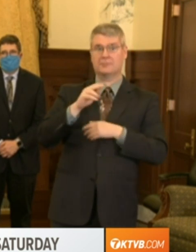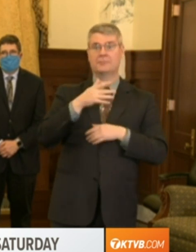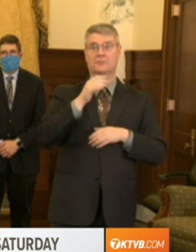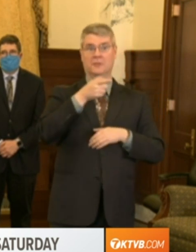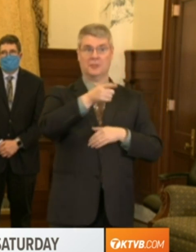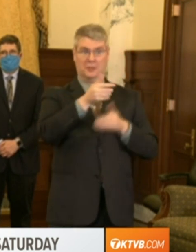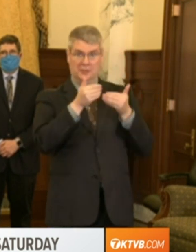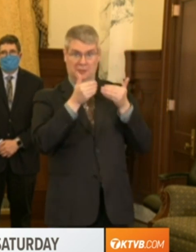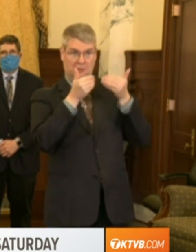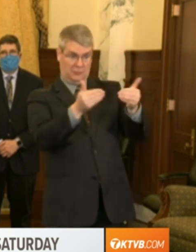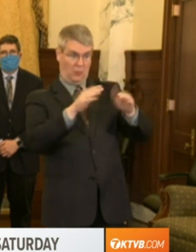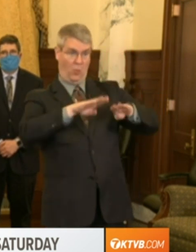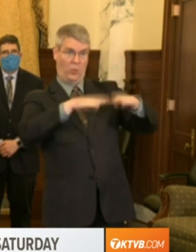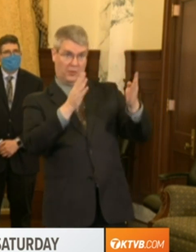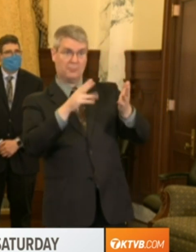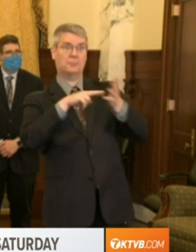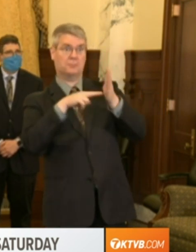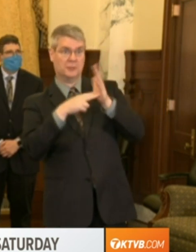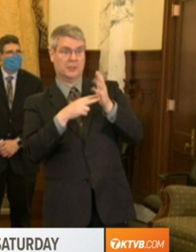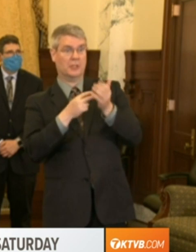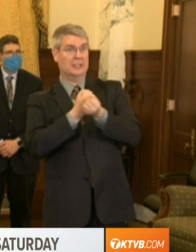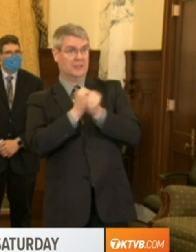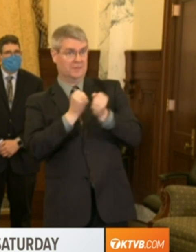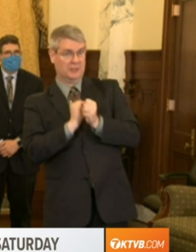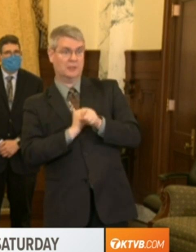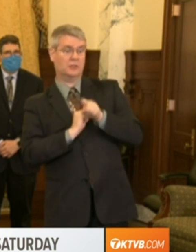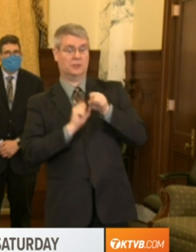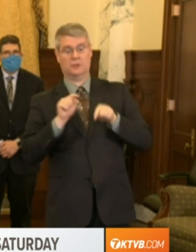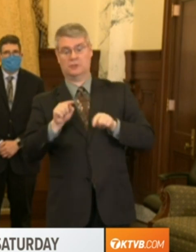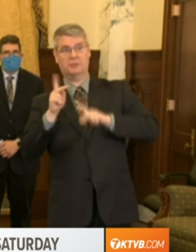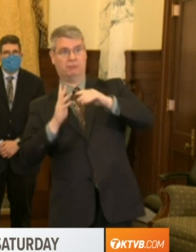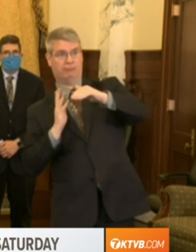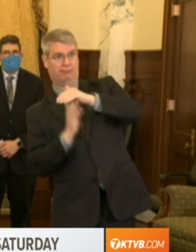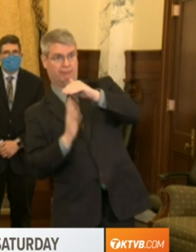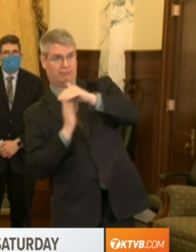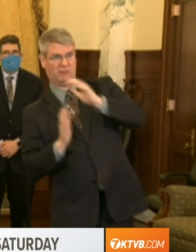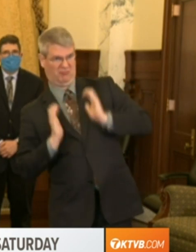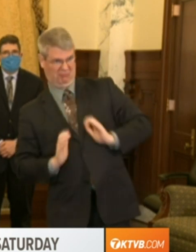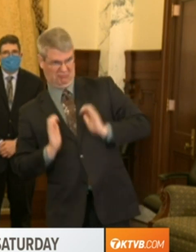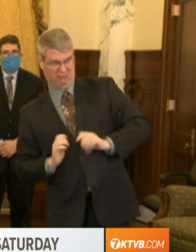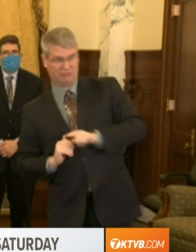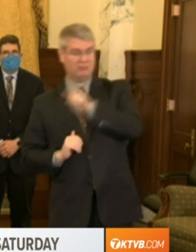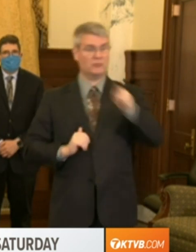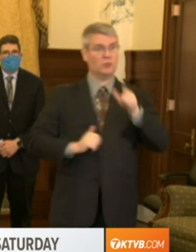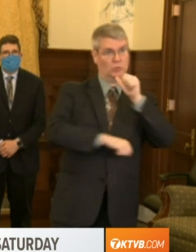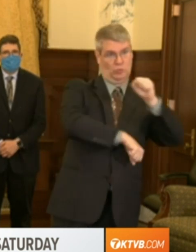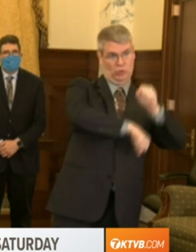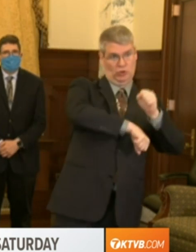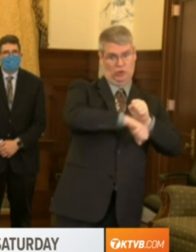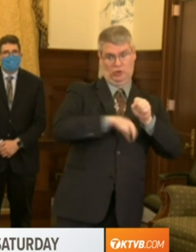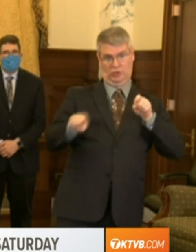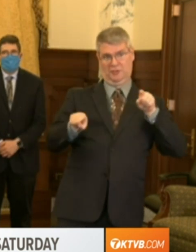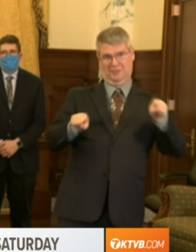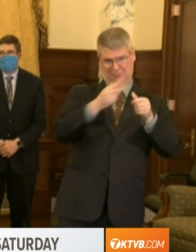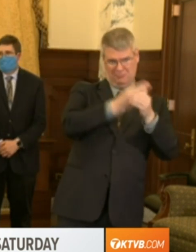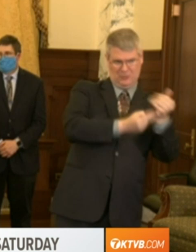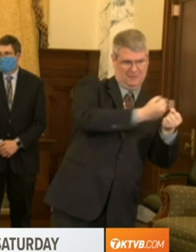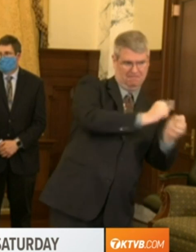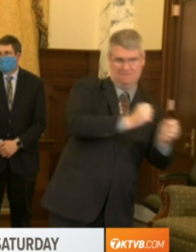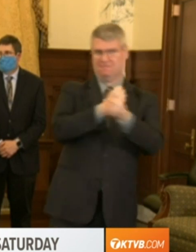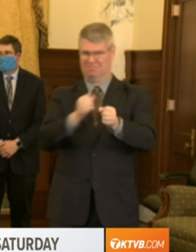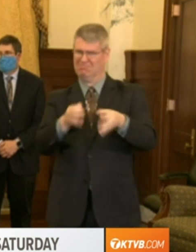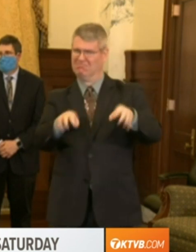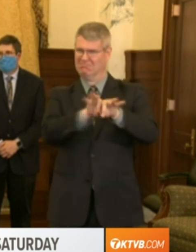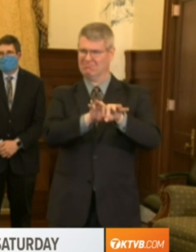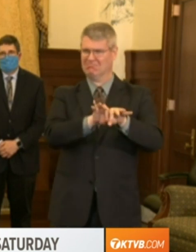in public is strange and uncomfortable. It's inconvenient to have foot traffic directed and markers on floors